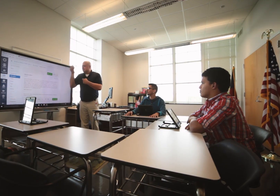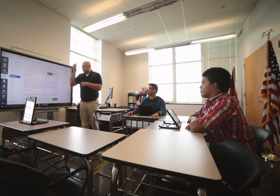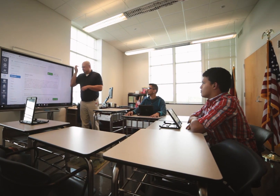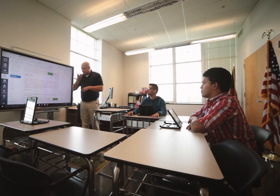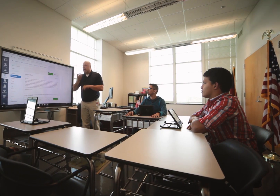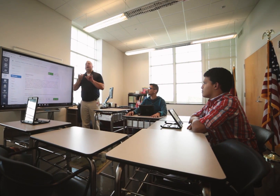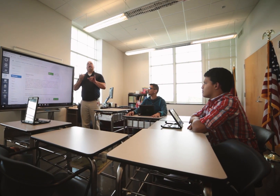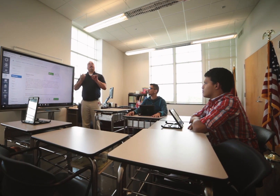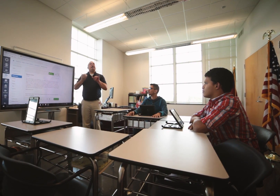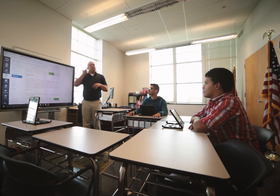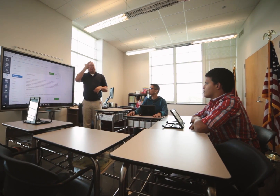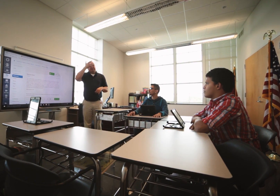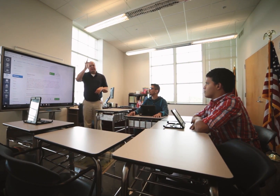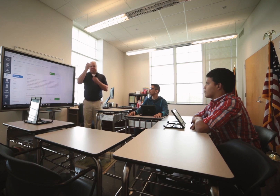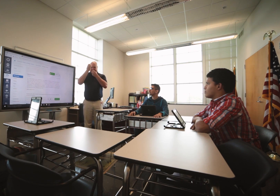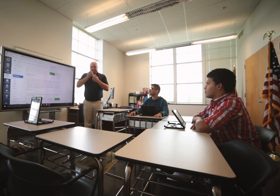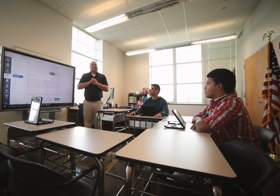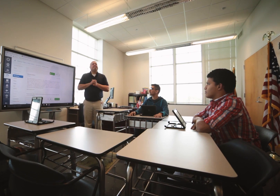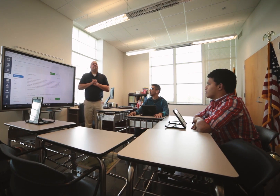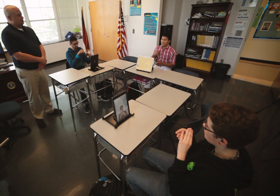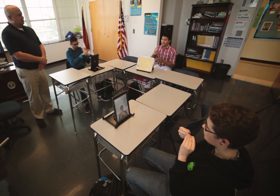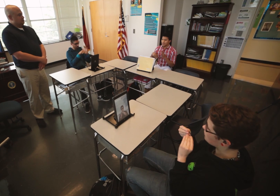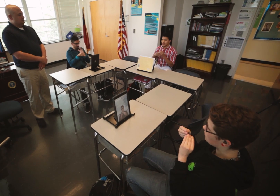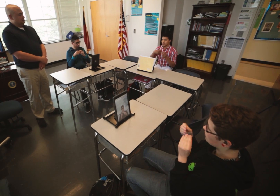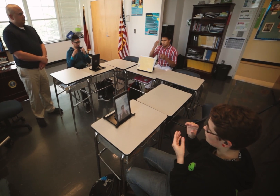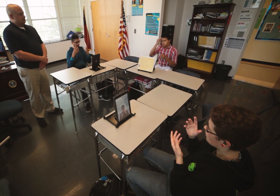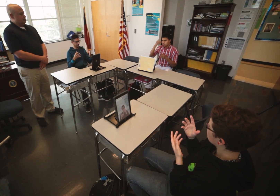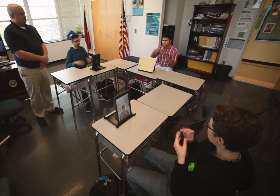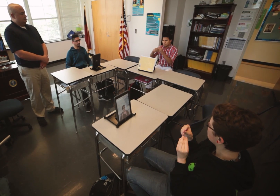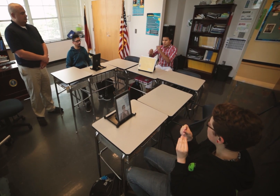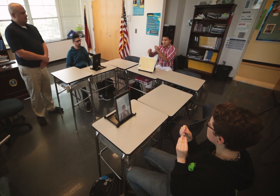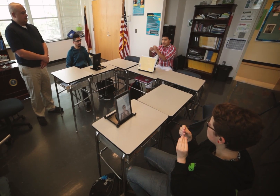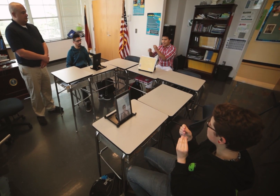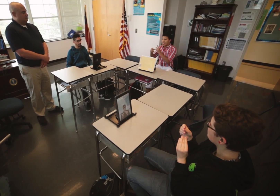technology, it's a lot more clear and helps motivate them and get them involved.